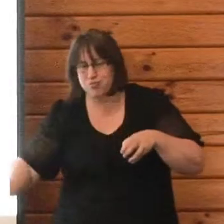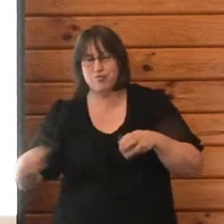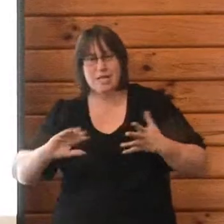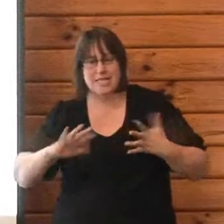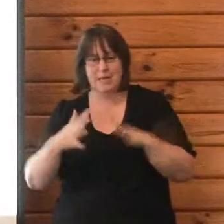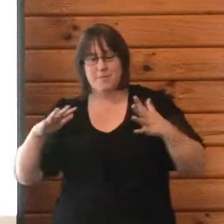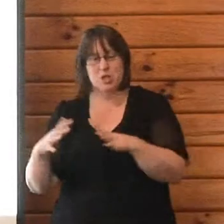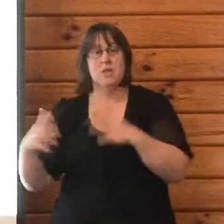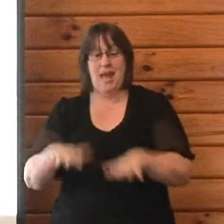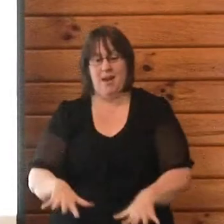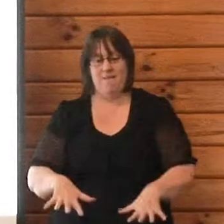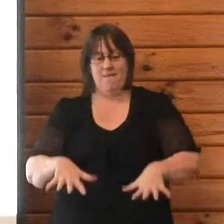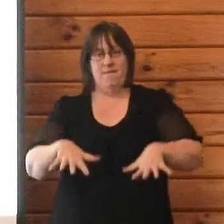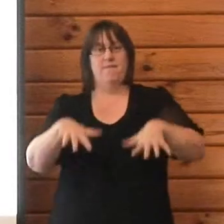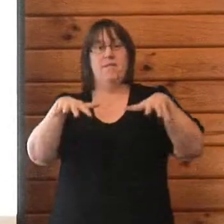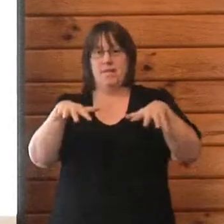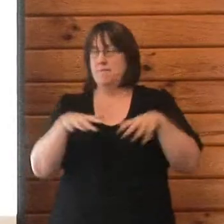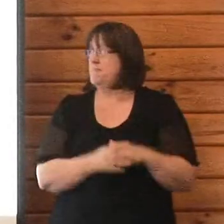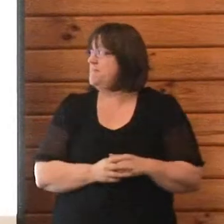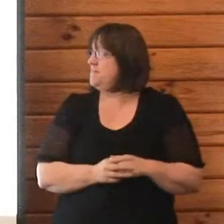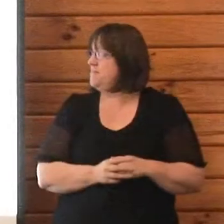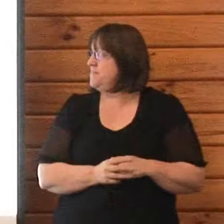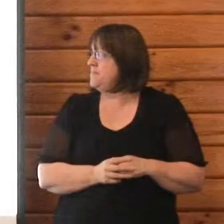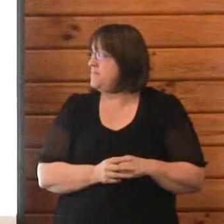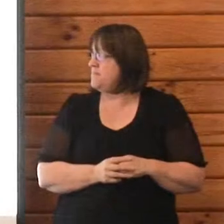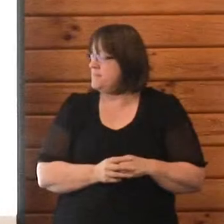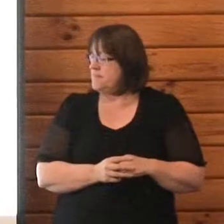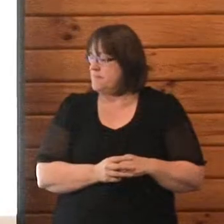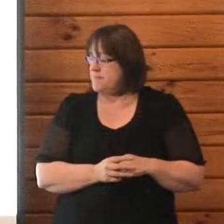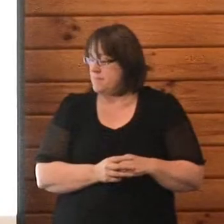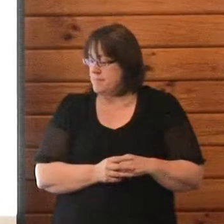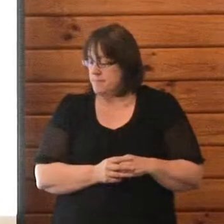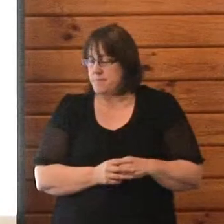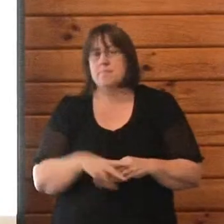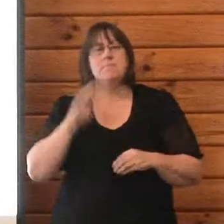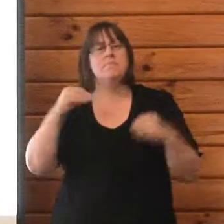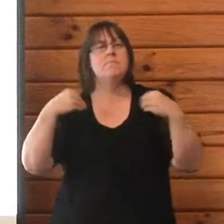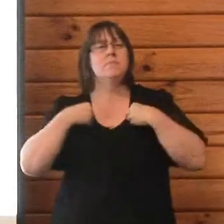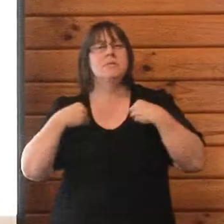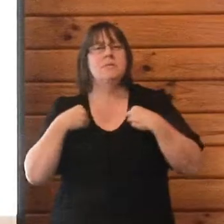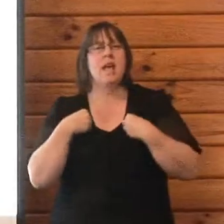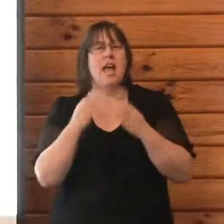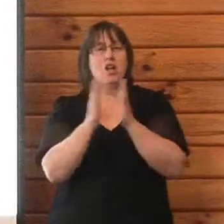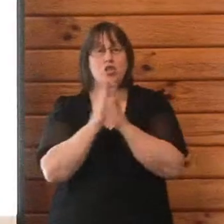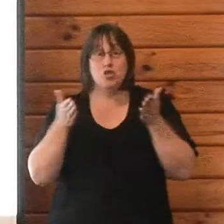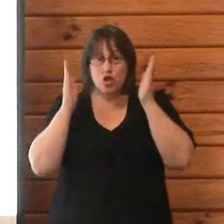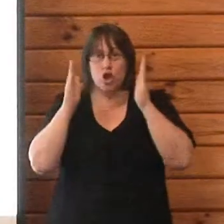city. We had a lot of the commercial buildings and churches collapse, and as you can see,